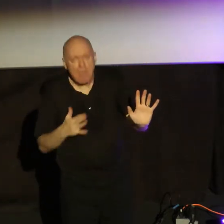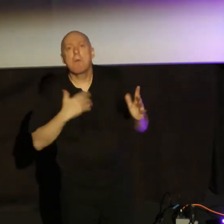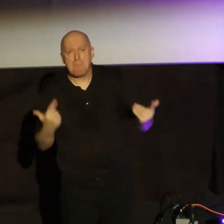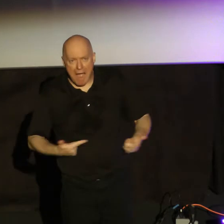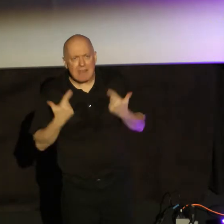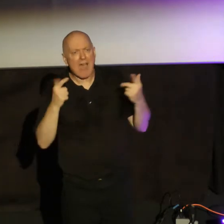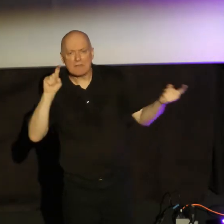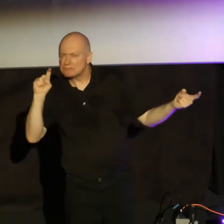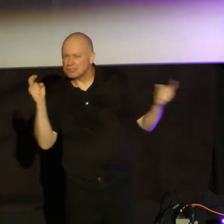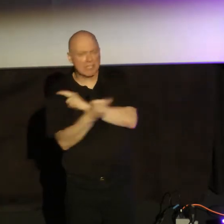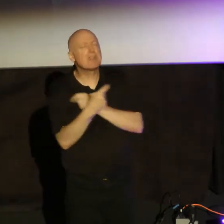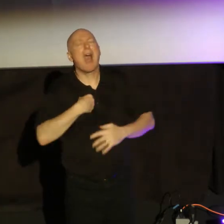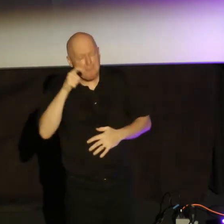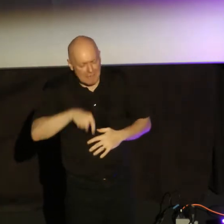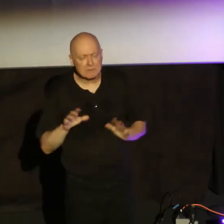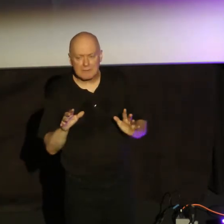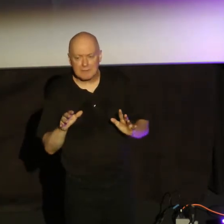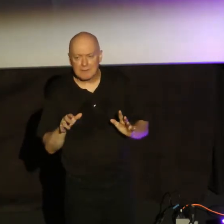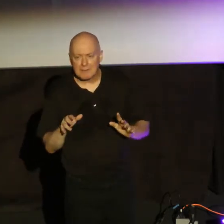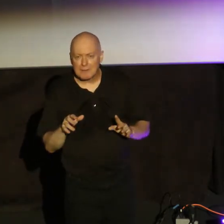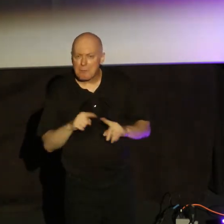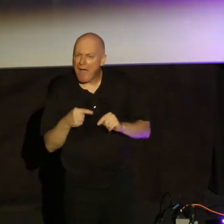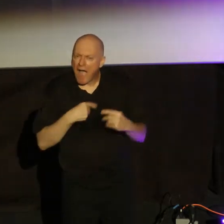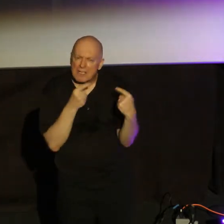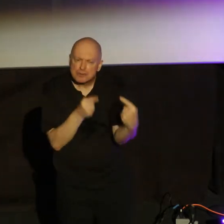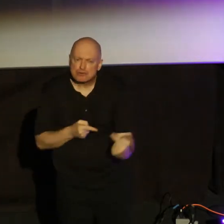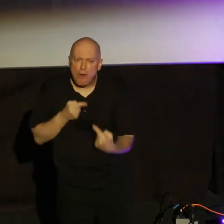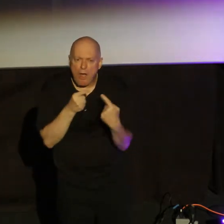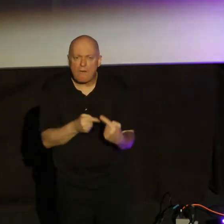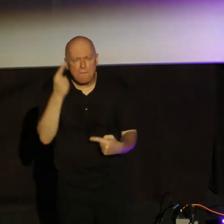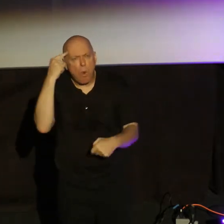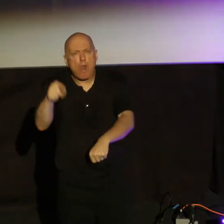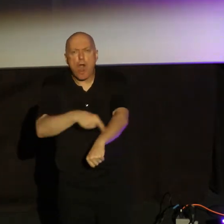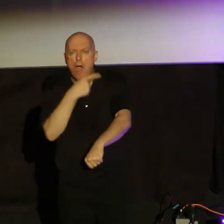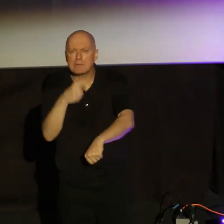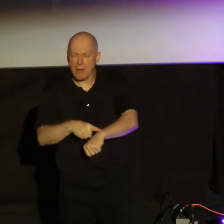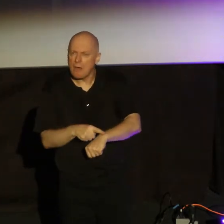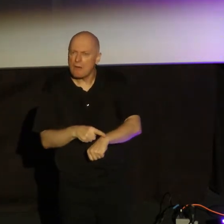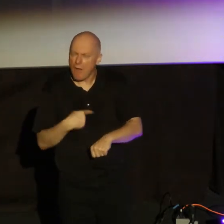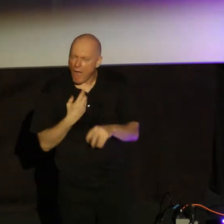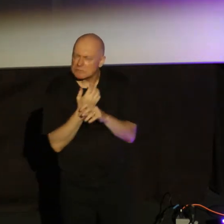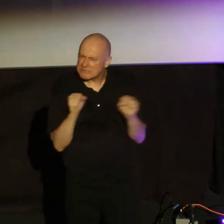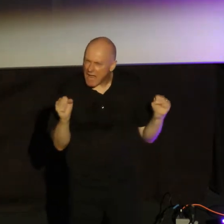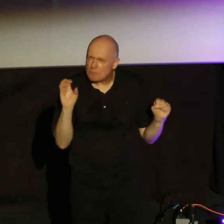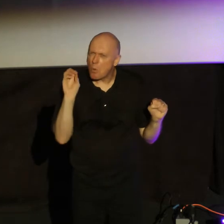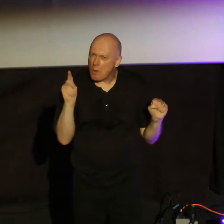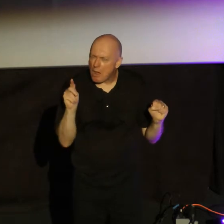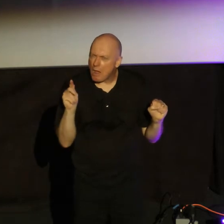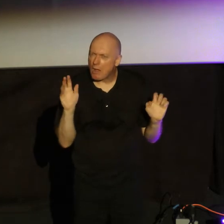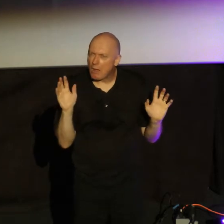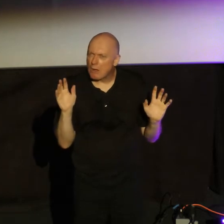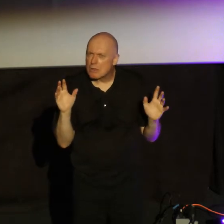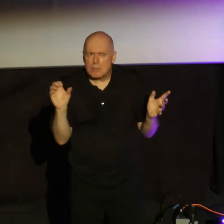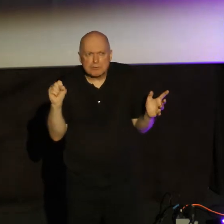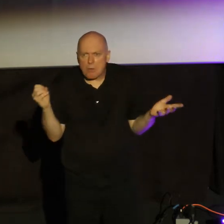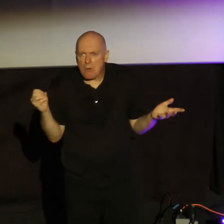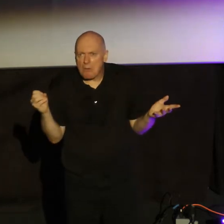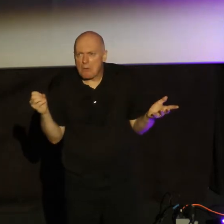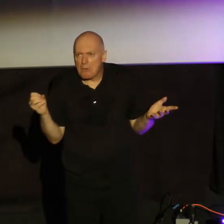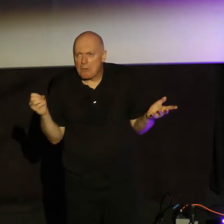radically different. I got that. But I struggled for so long with, okay, I'm saved by grace. I guess I have to just do more to